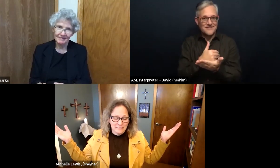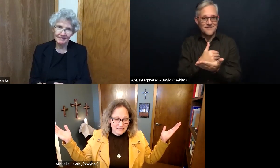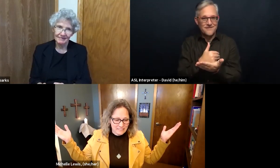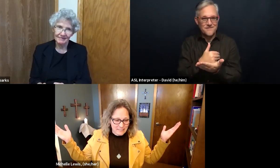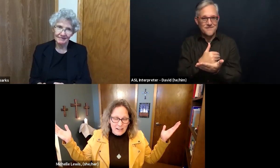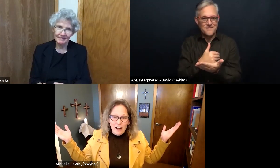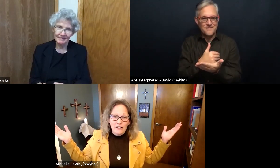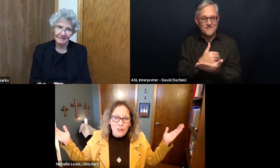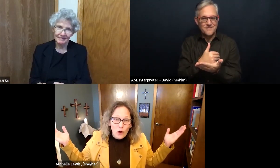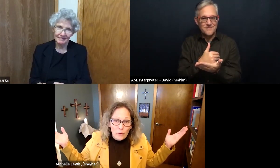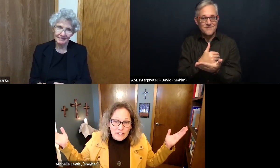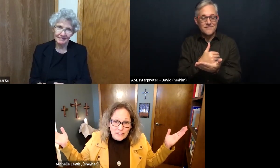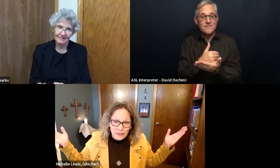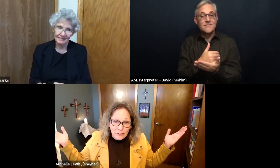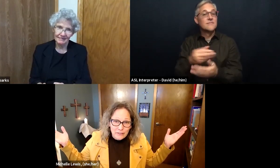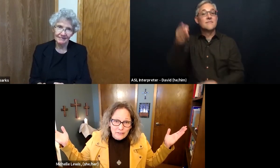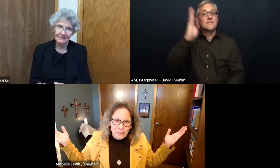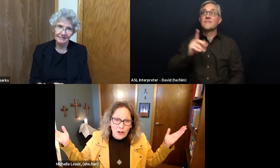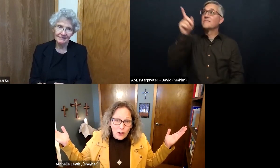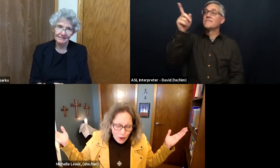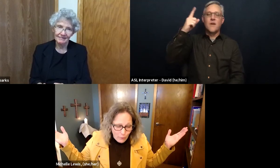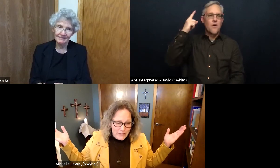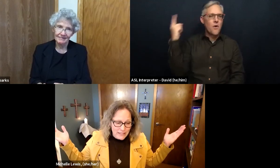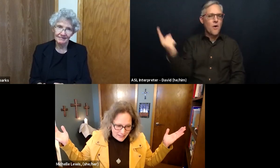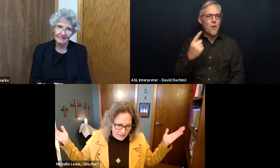God is always near. Always near.